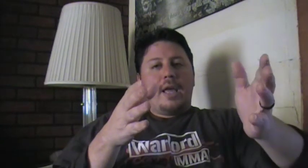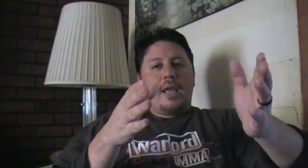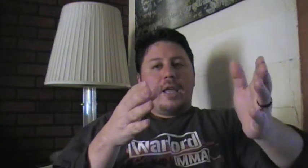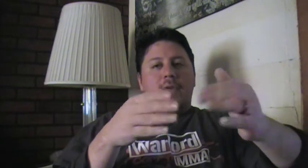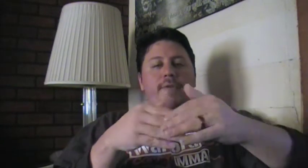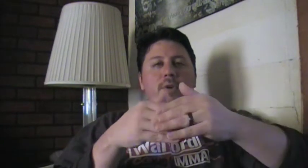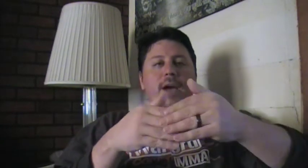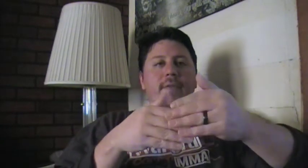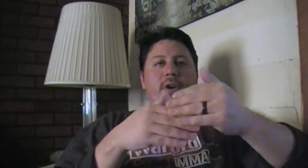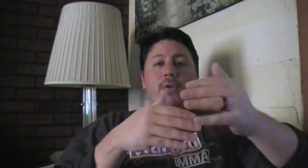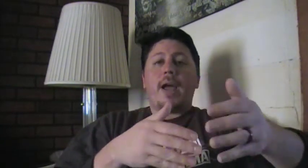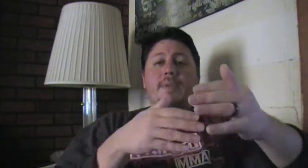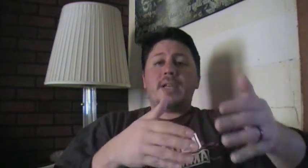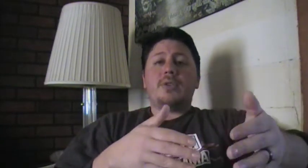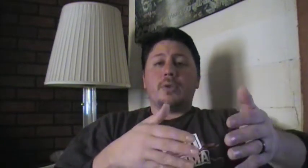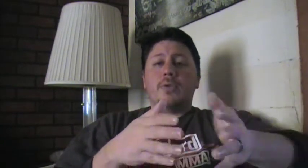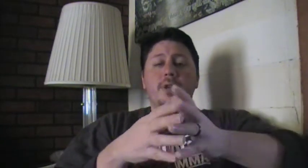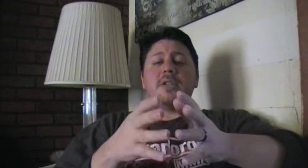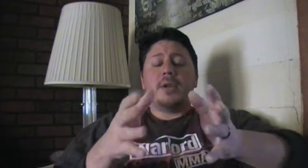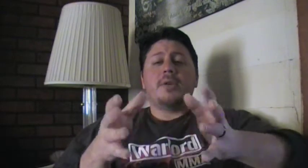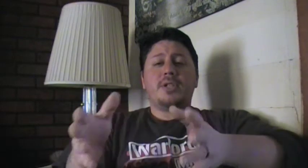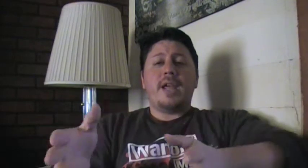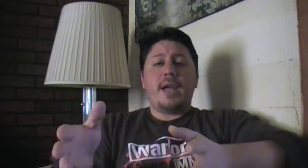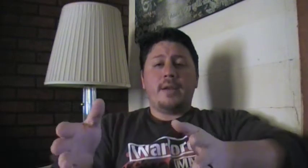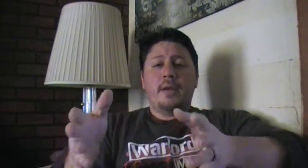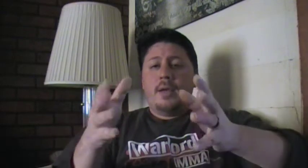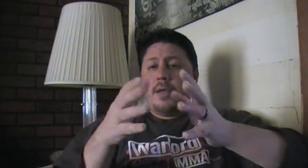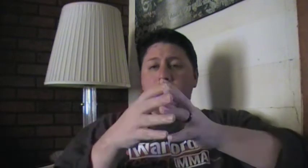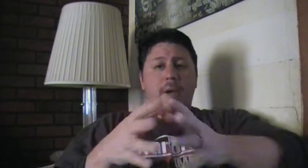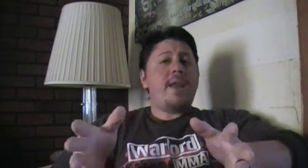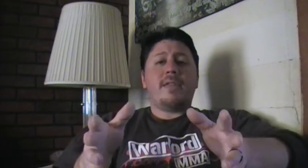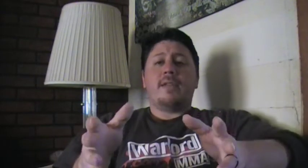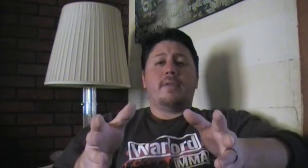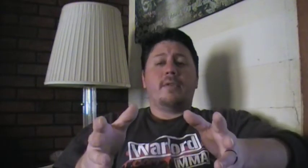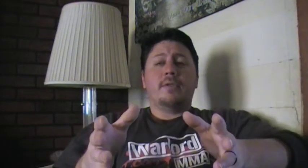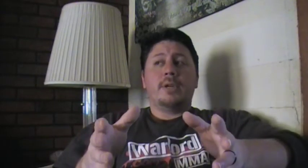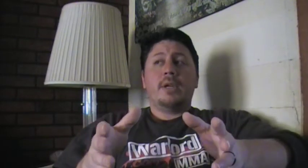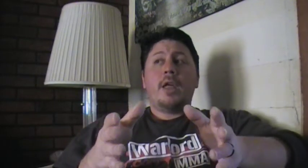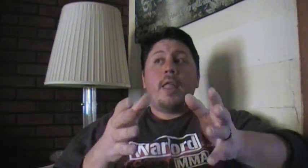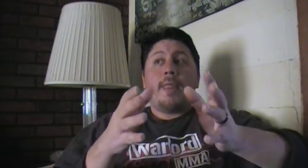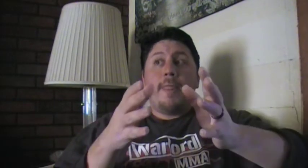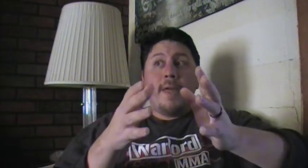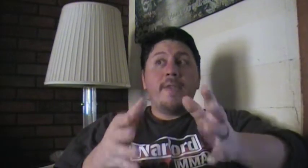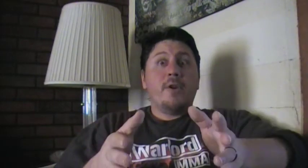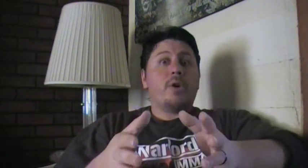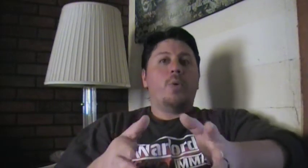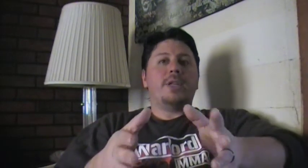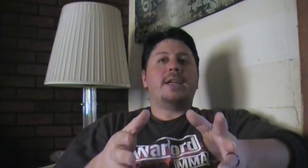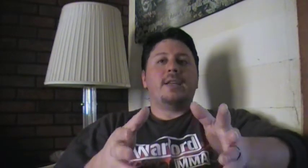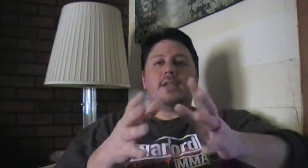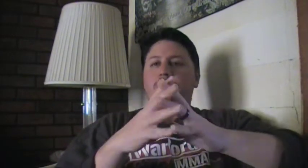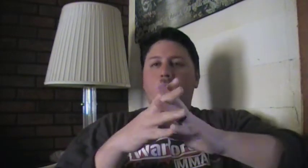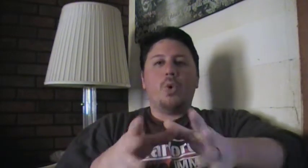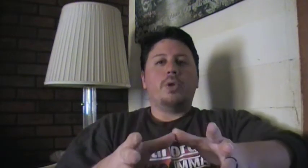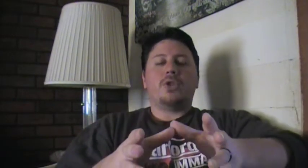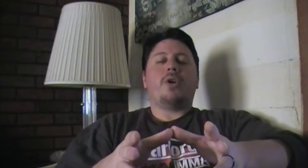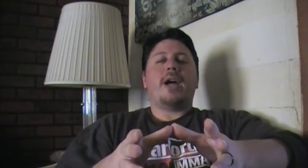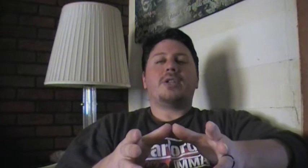If you have a crap teacher who doesn't understand anything that they're doing, then you're going to get this totally trashed